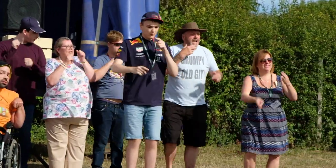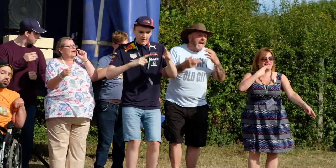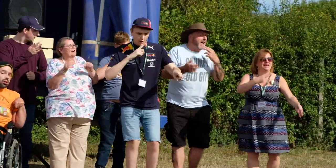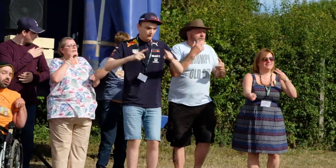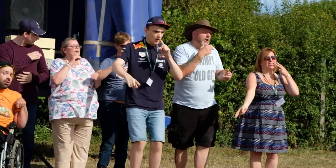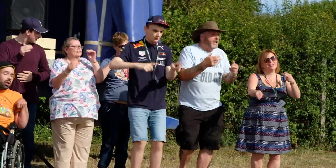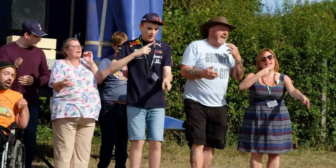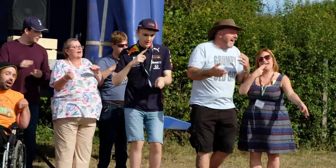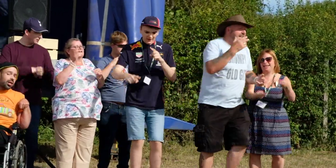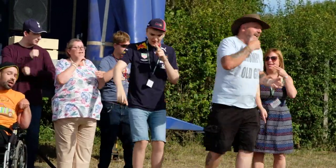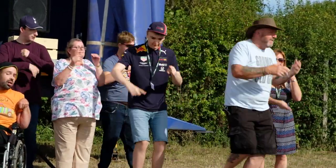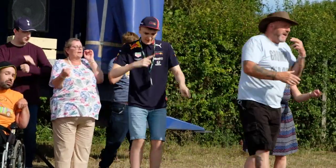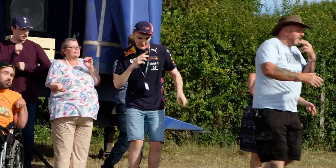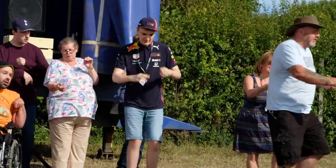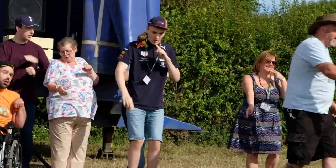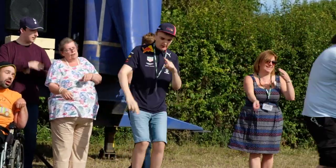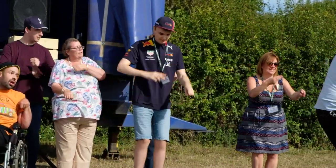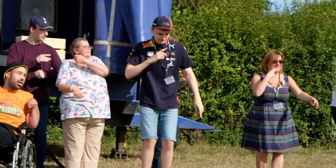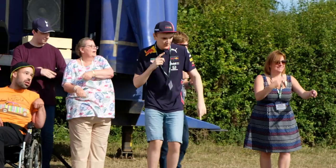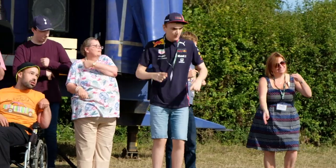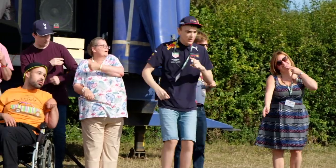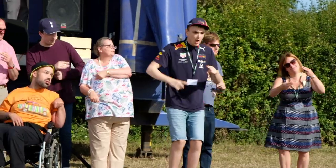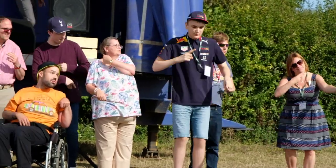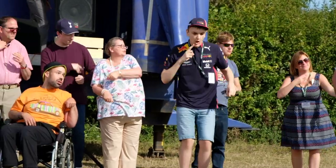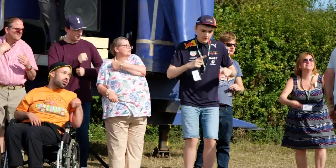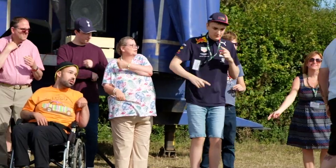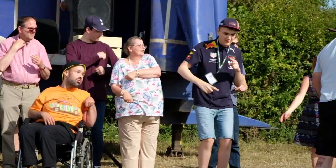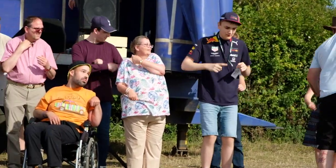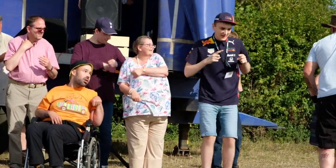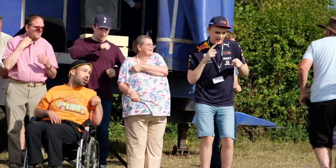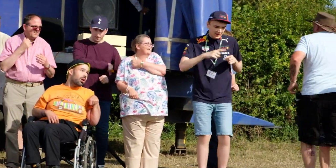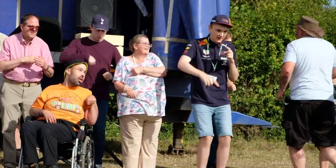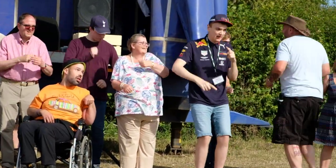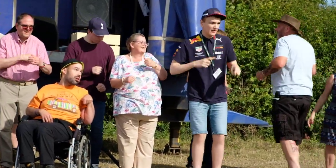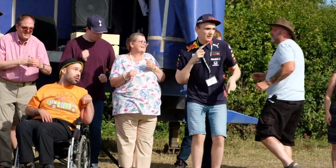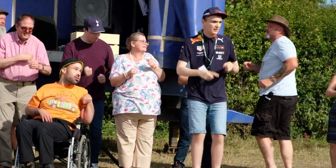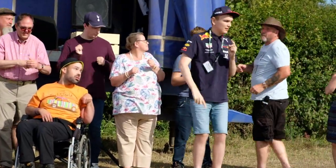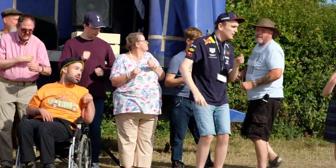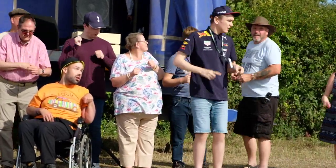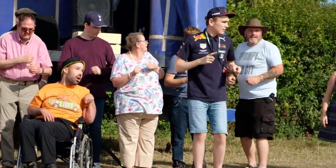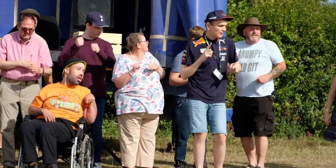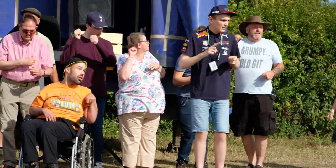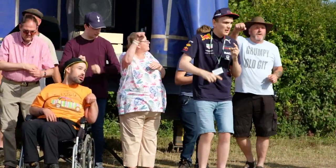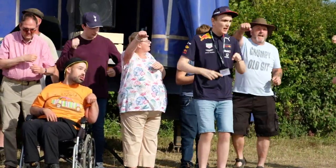have organic friendship, mama Julius and me. Son,